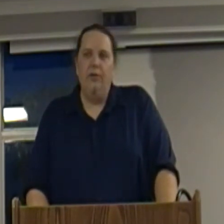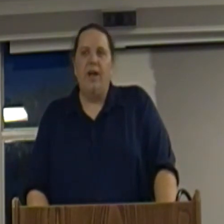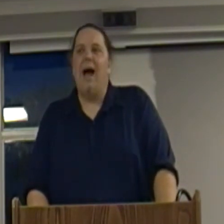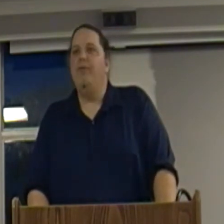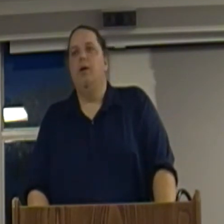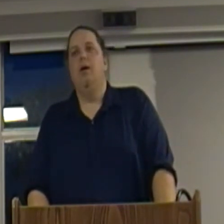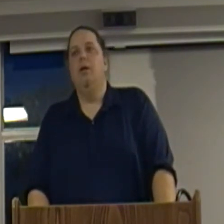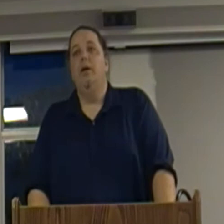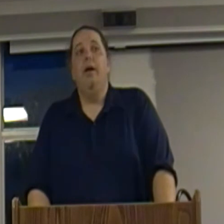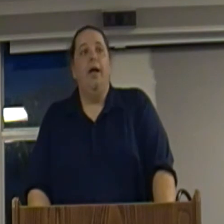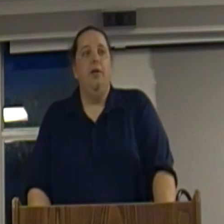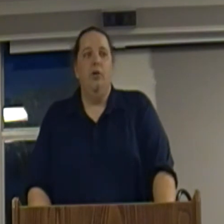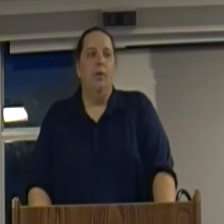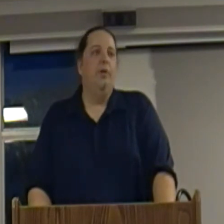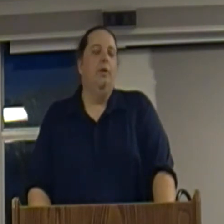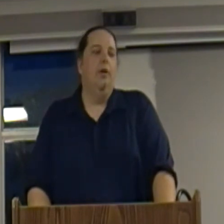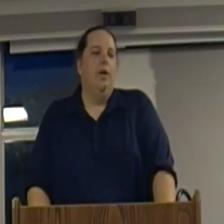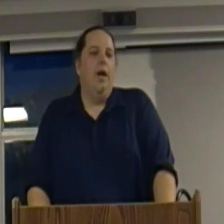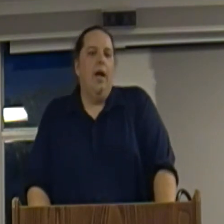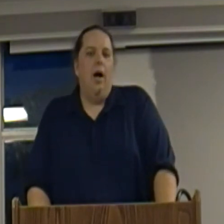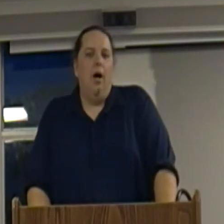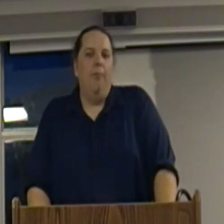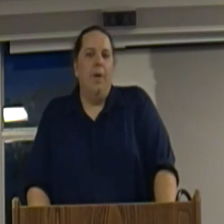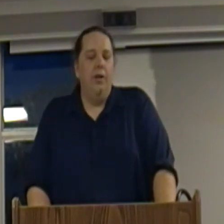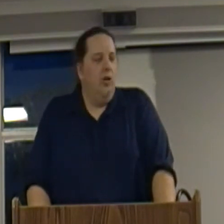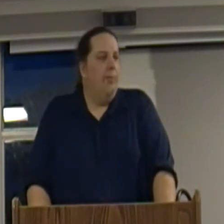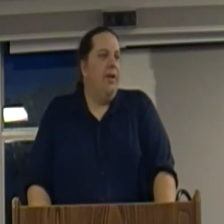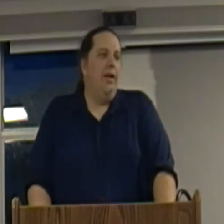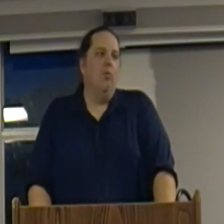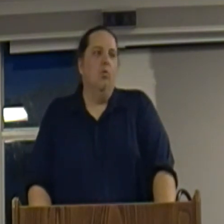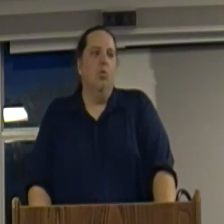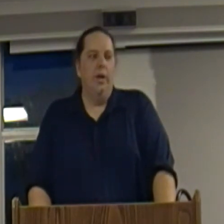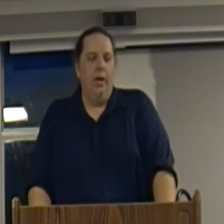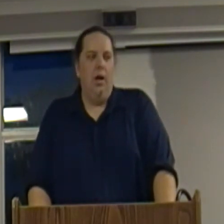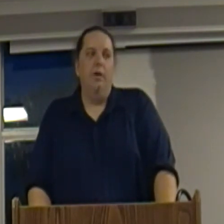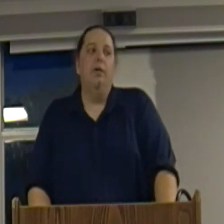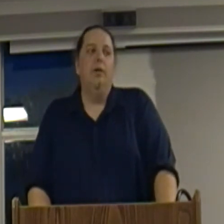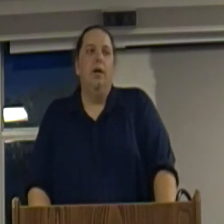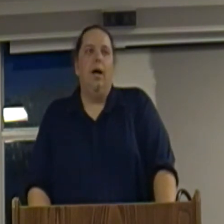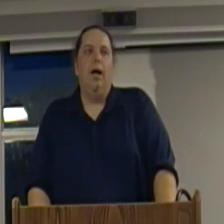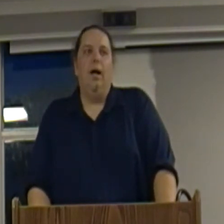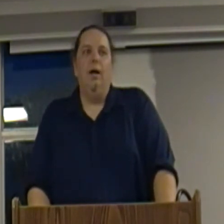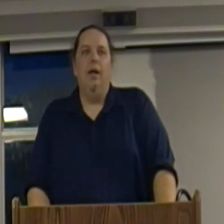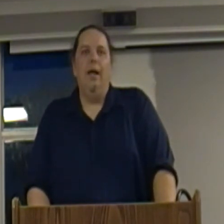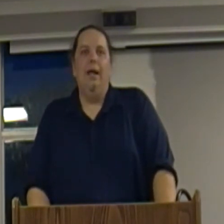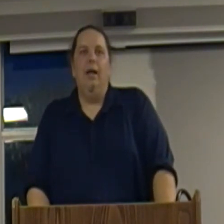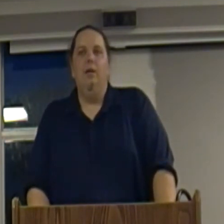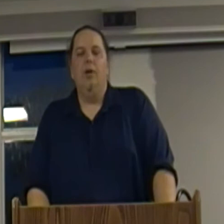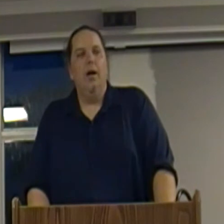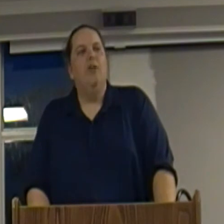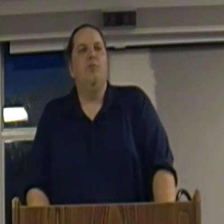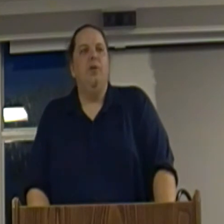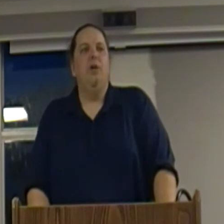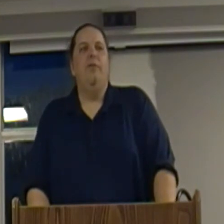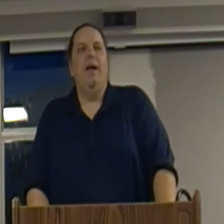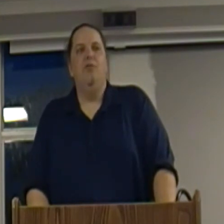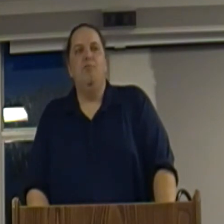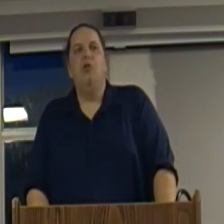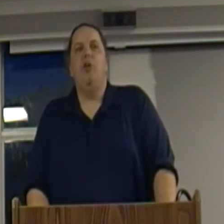East, Africa, and in Europe. Um, and in Europe, it hit really hard. Uh, and there are estimates of as much